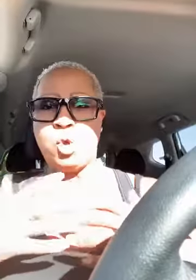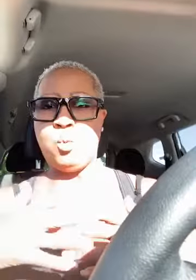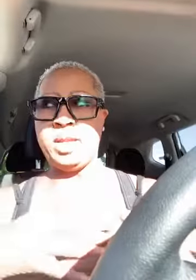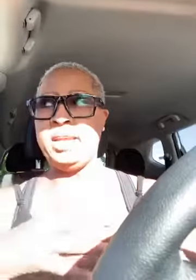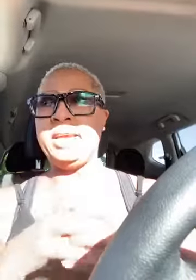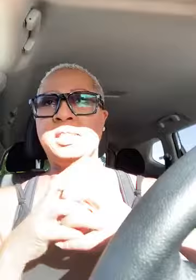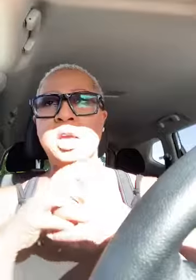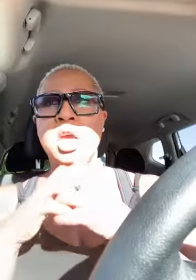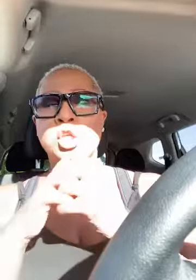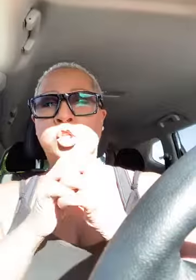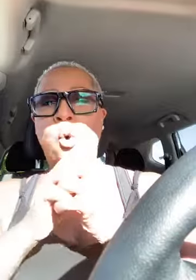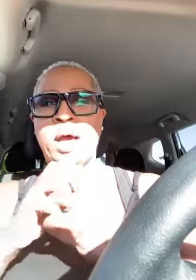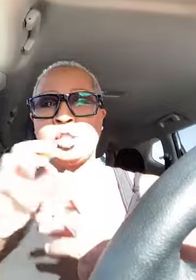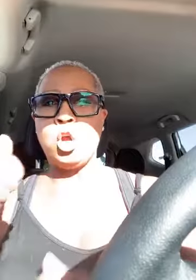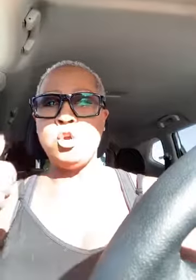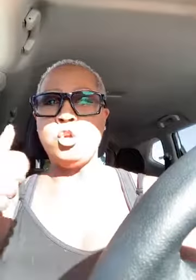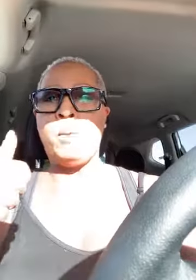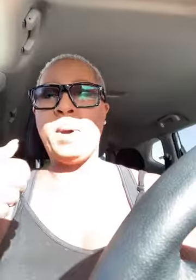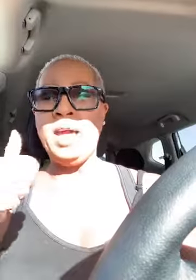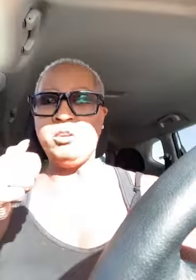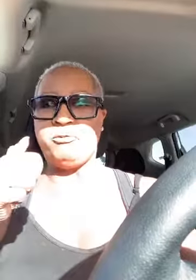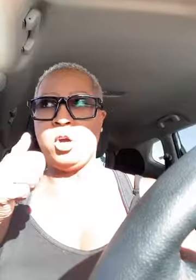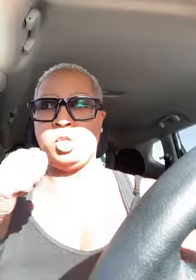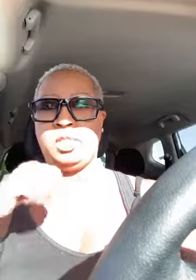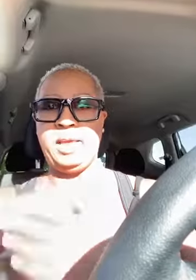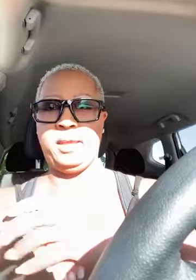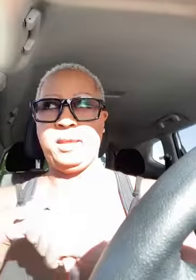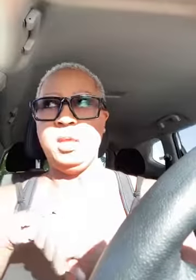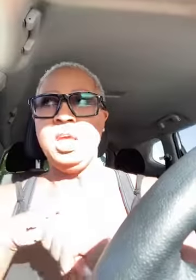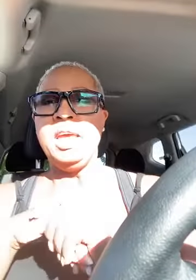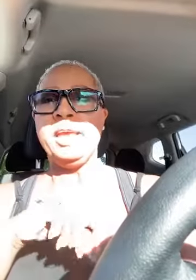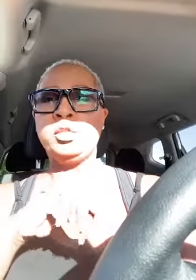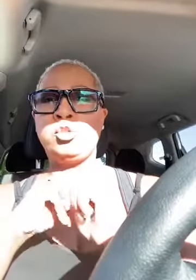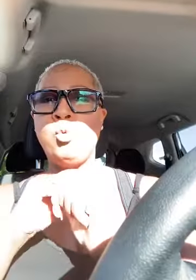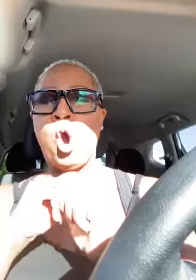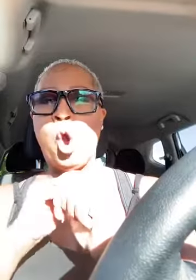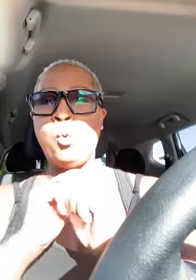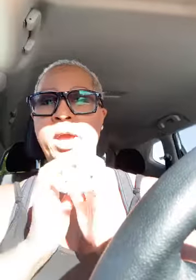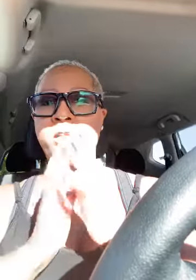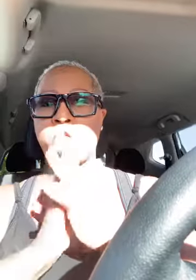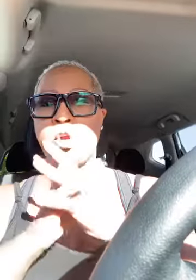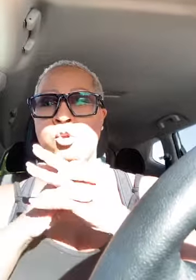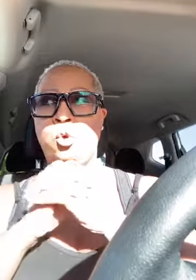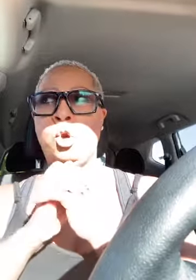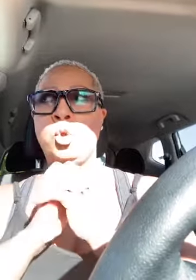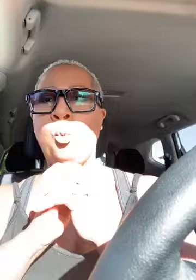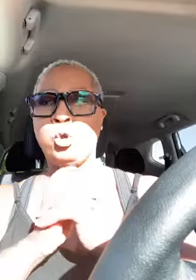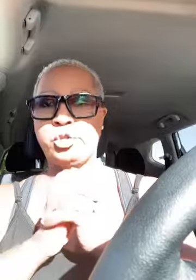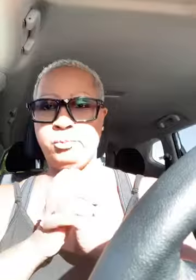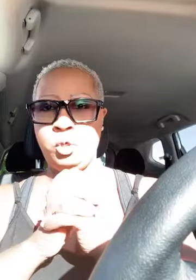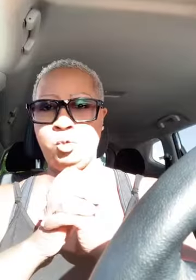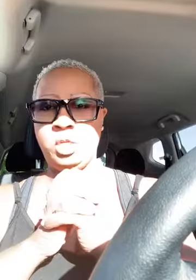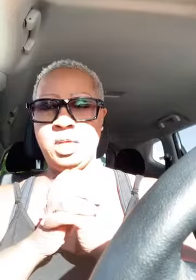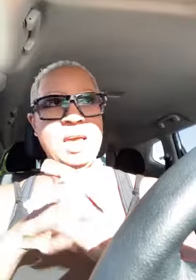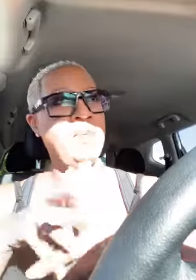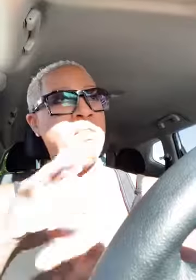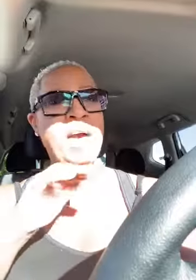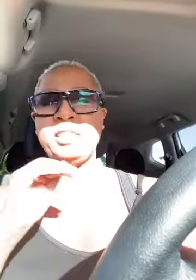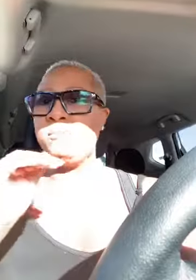know what it is so i turned on my default setting is to always turn on worship music that's